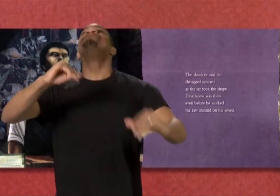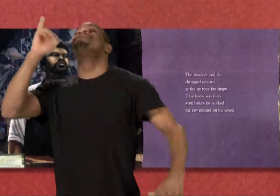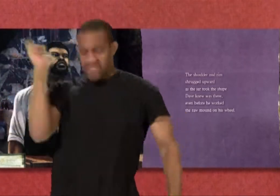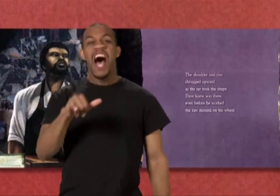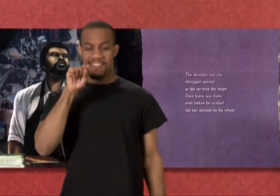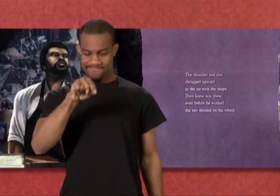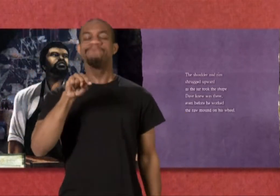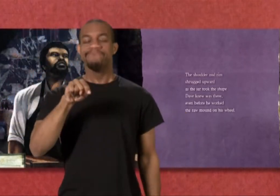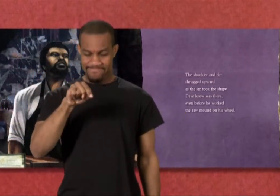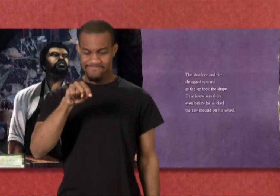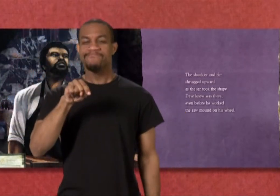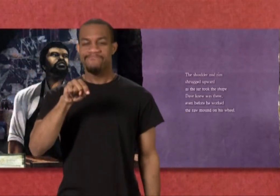his wheel.